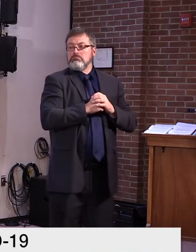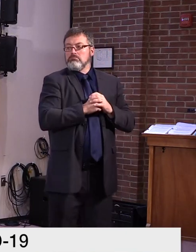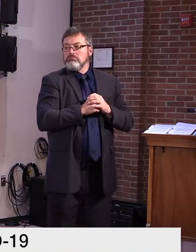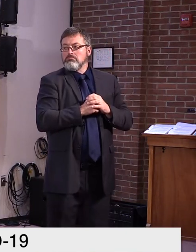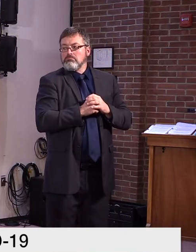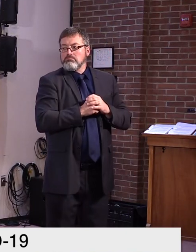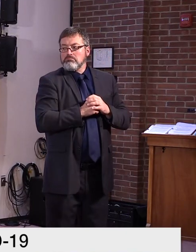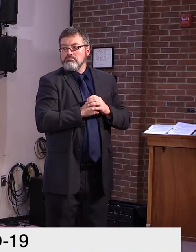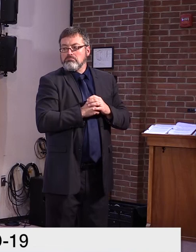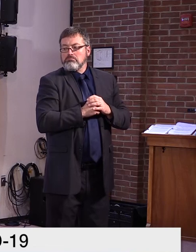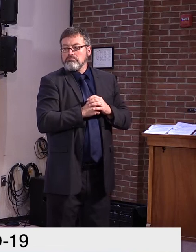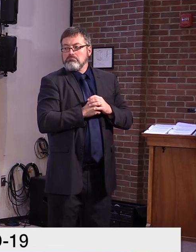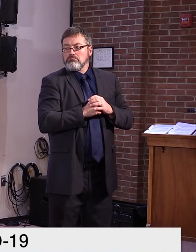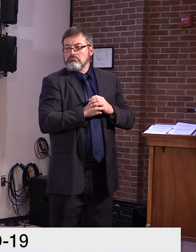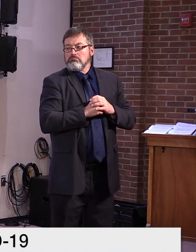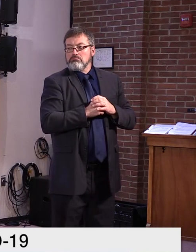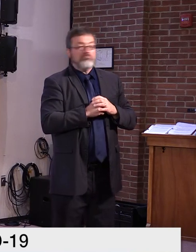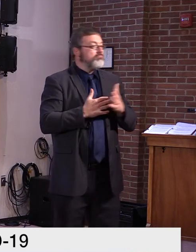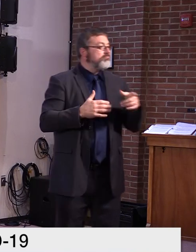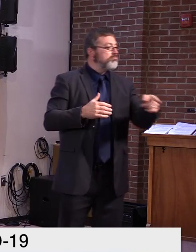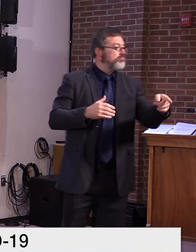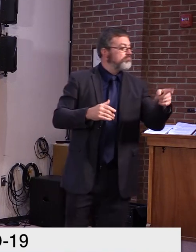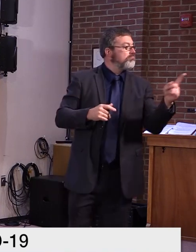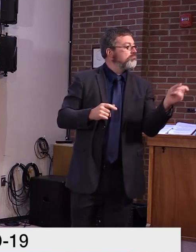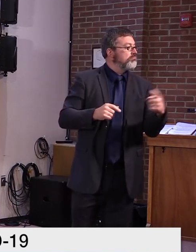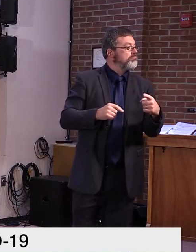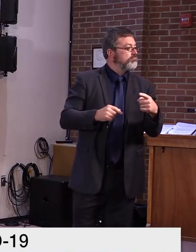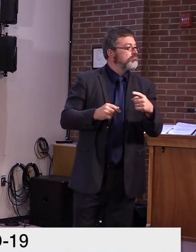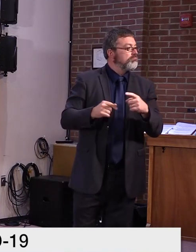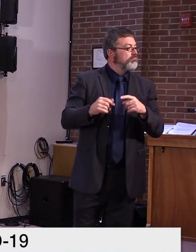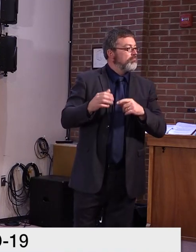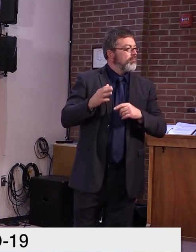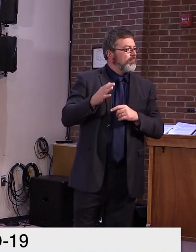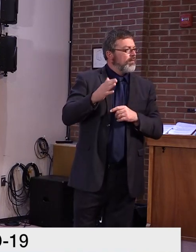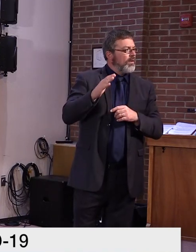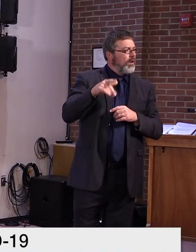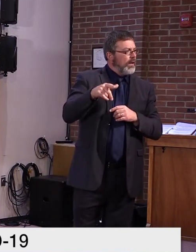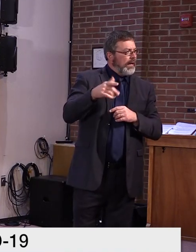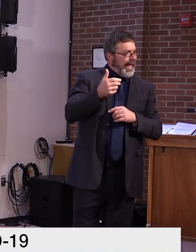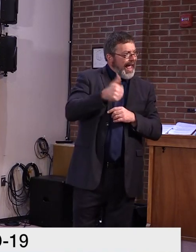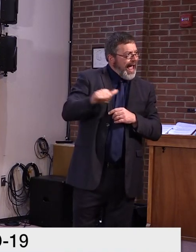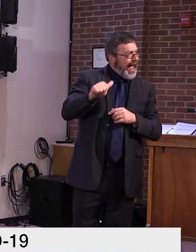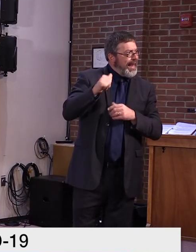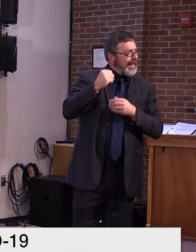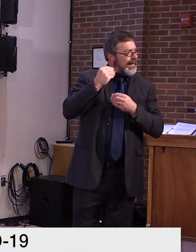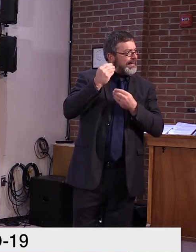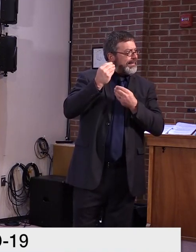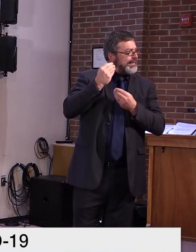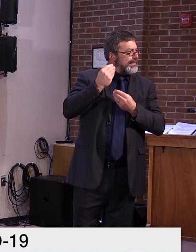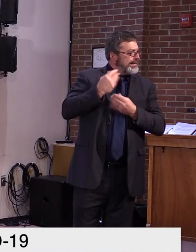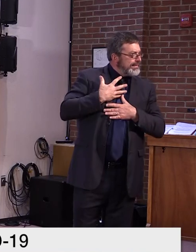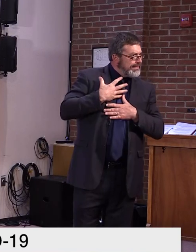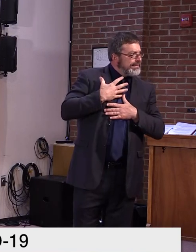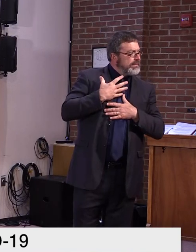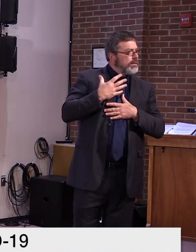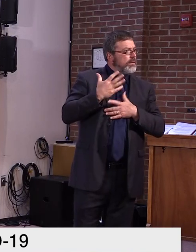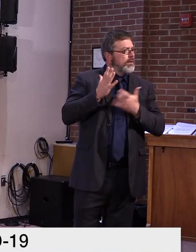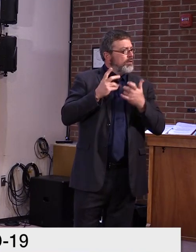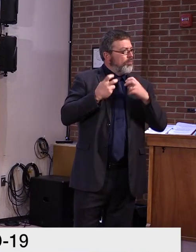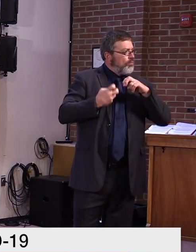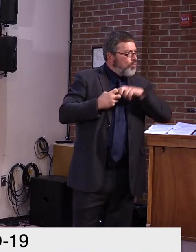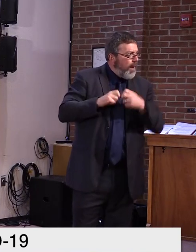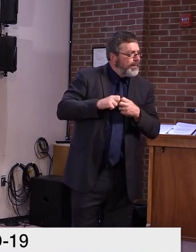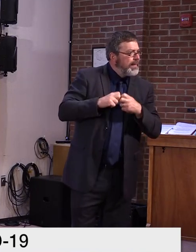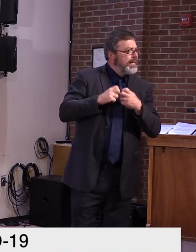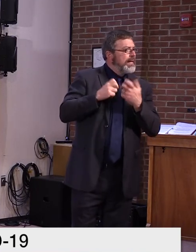Hey, and have you heard, I mean, have you heard any issues with the ones that are up and running, or are there any stumbling blocks that you're working through right now, or how would you see the